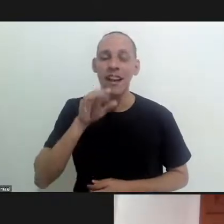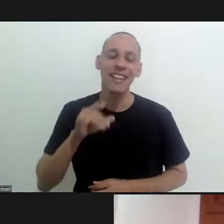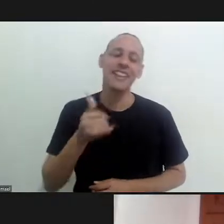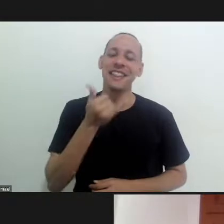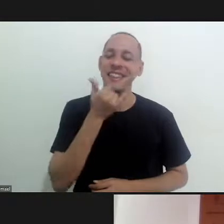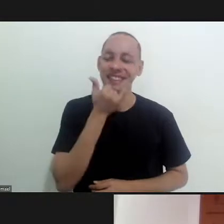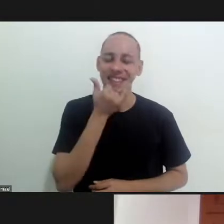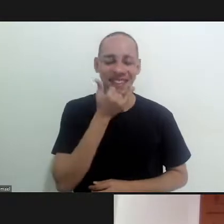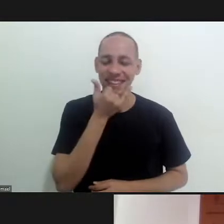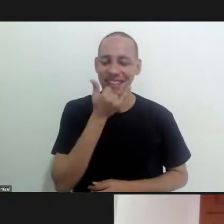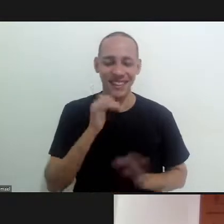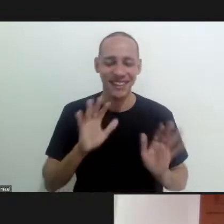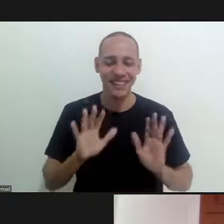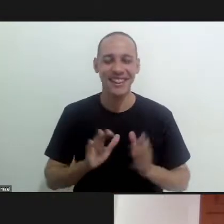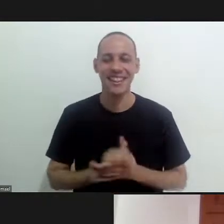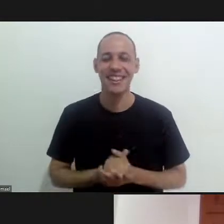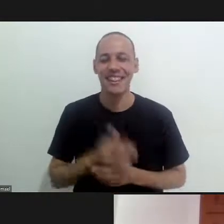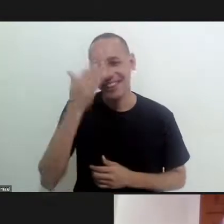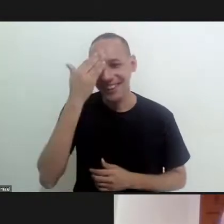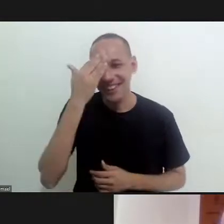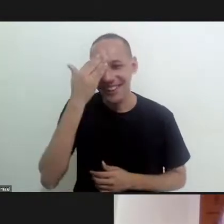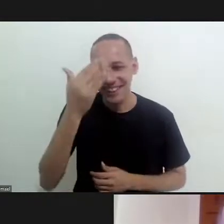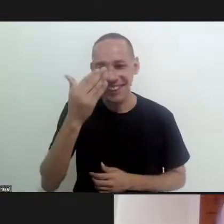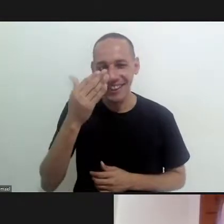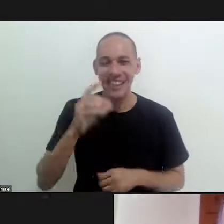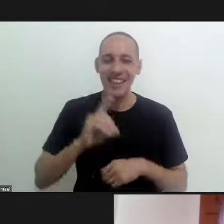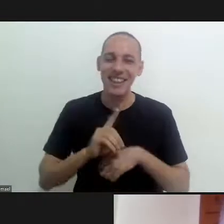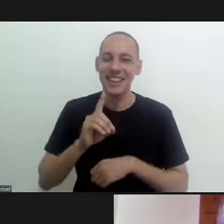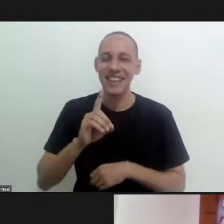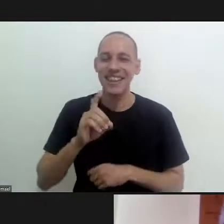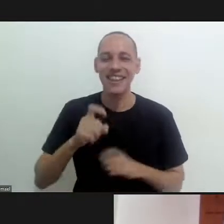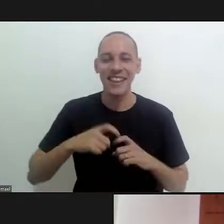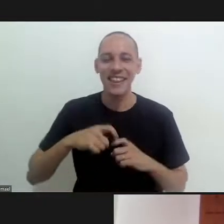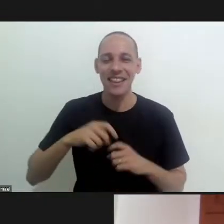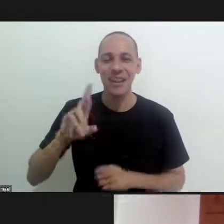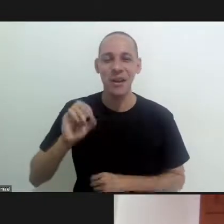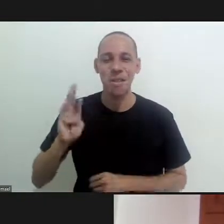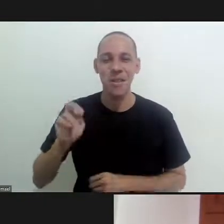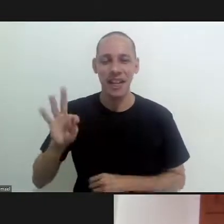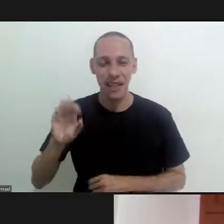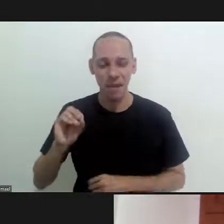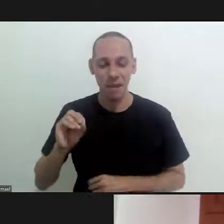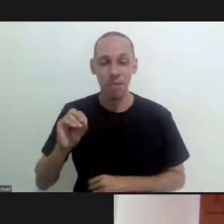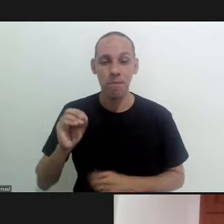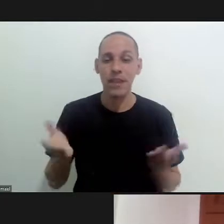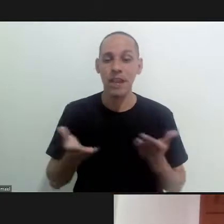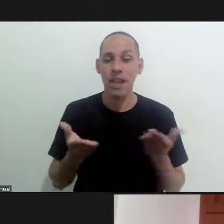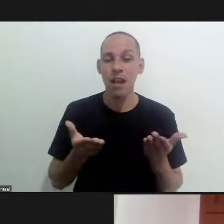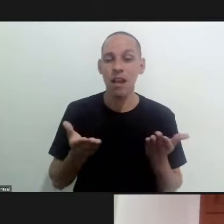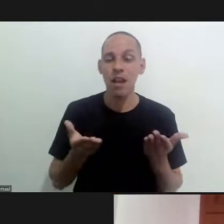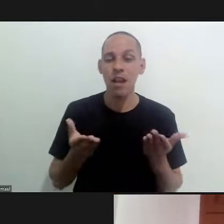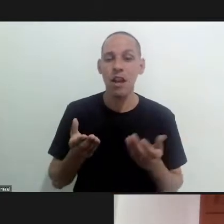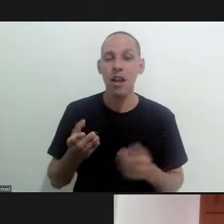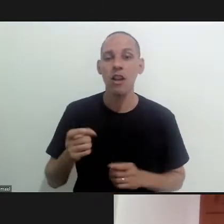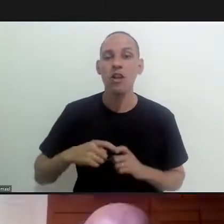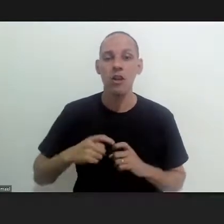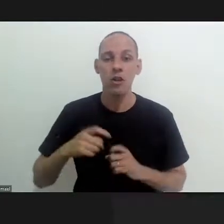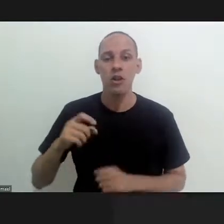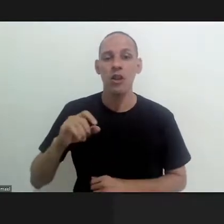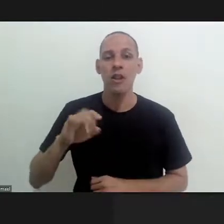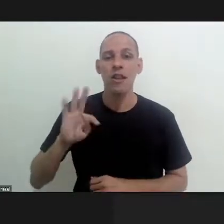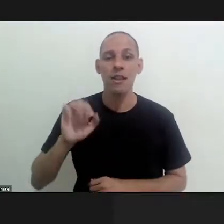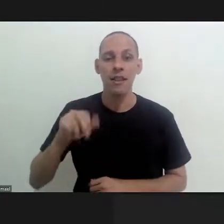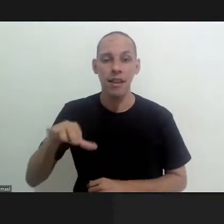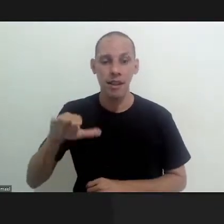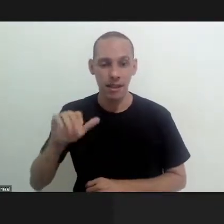Your microphone, Ines. Sorry, sorry again. Yes, thank you very much, Dr. Roberto. And I would now like to give a floor to